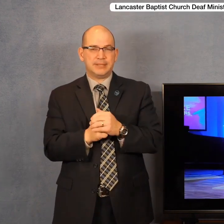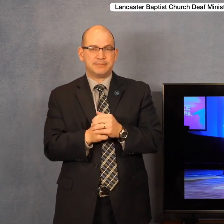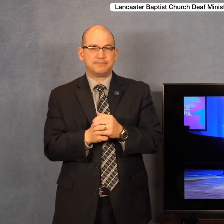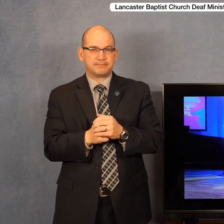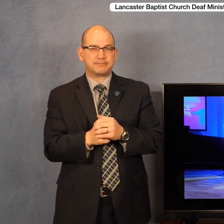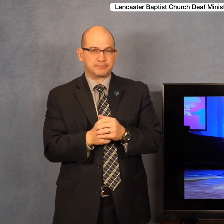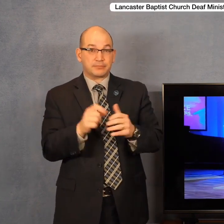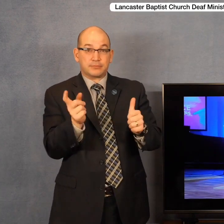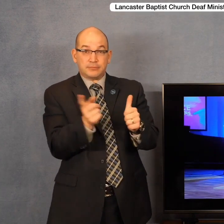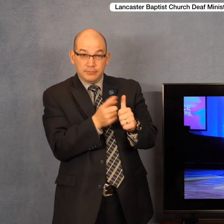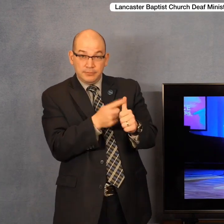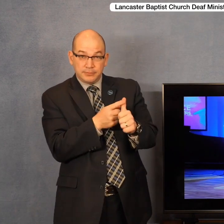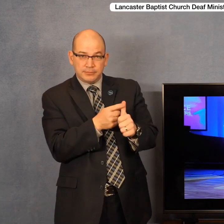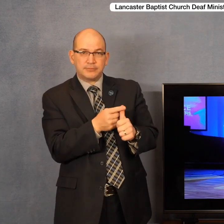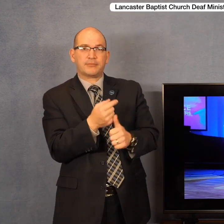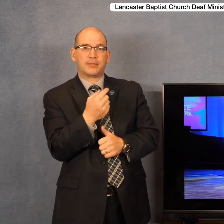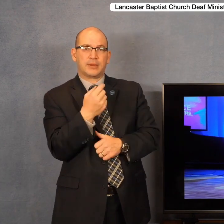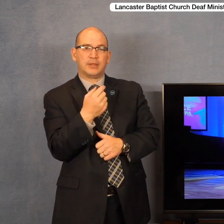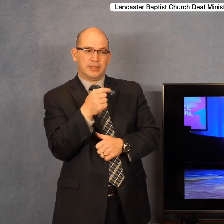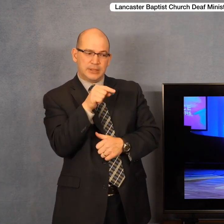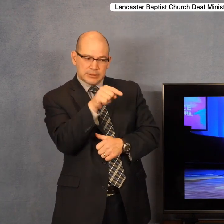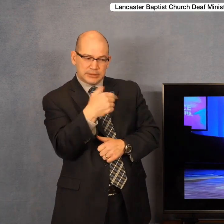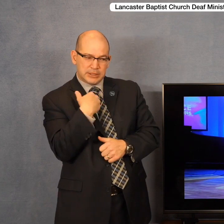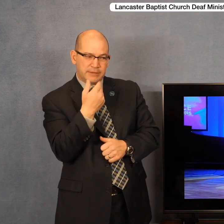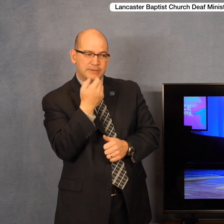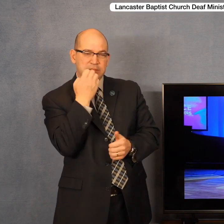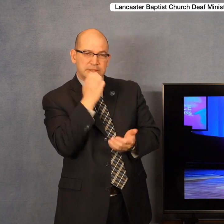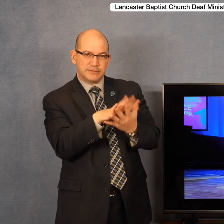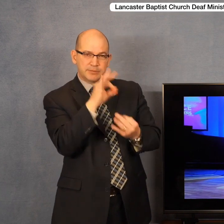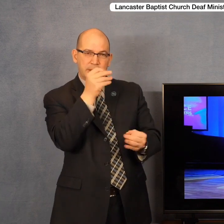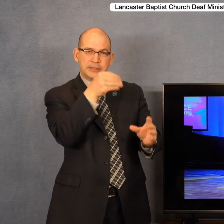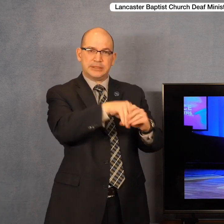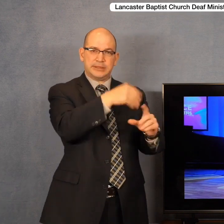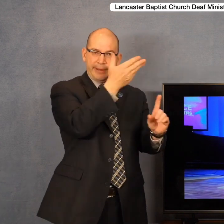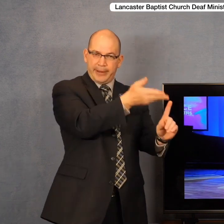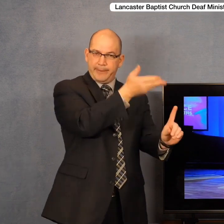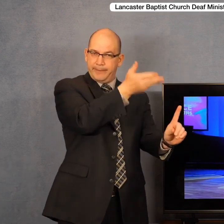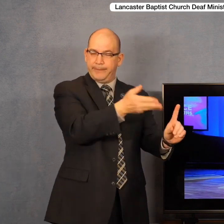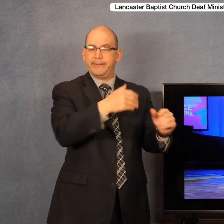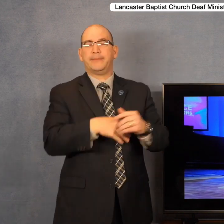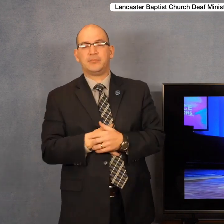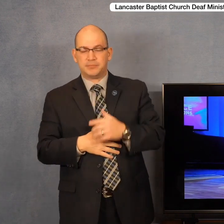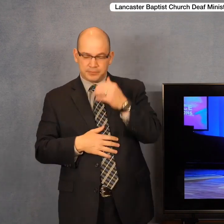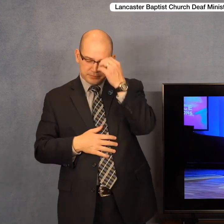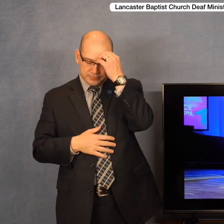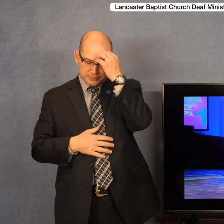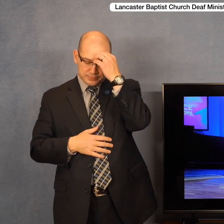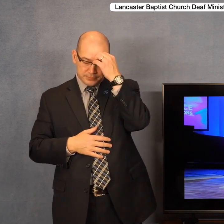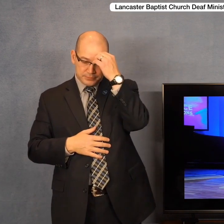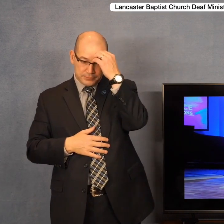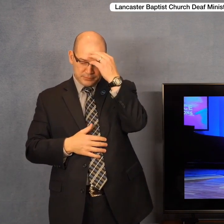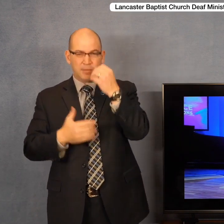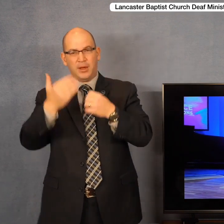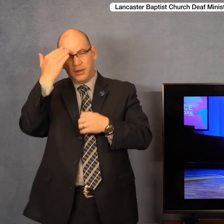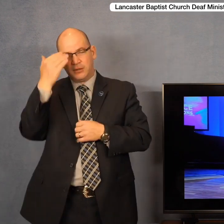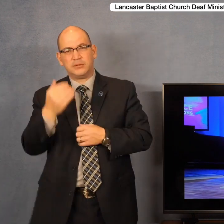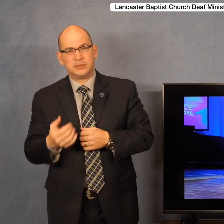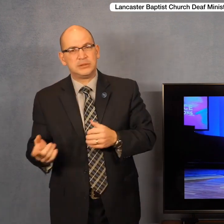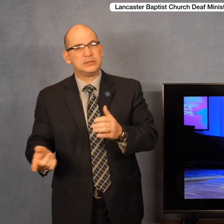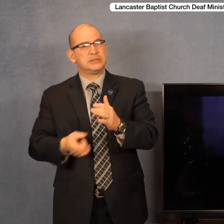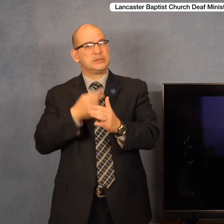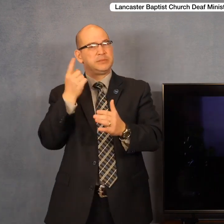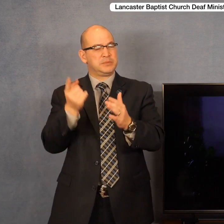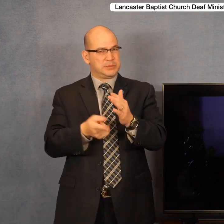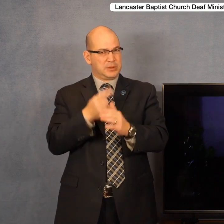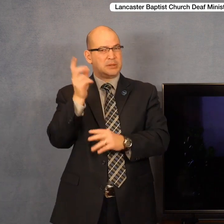demons. It was a real presence. Now, again, sometimes folks struggle with the idea that there